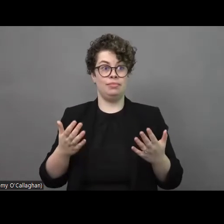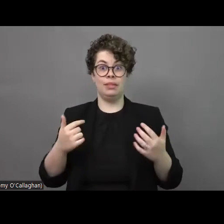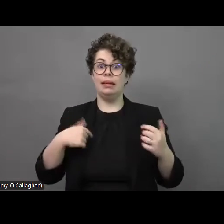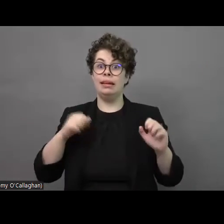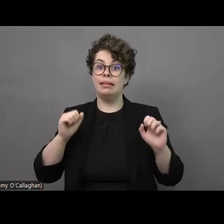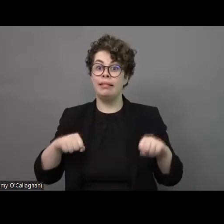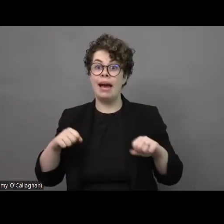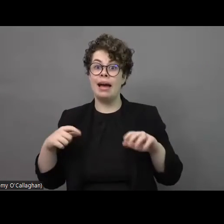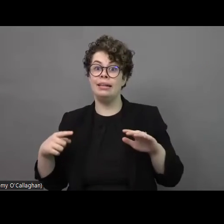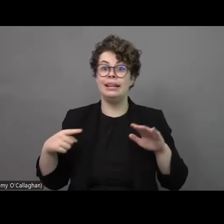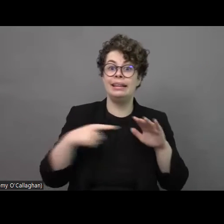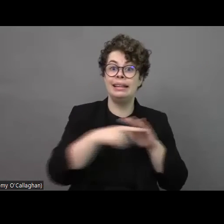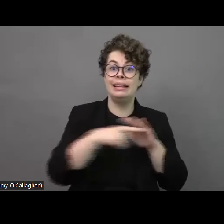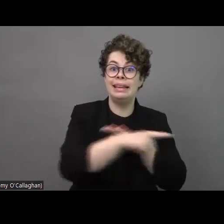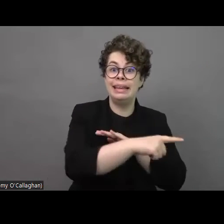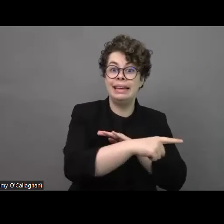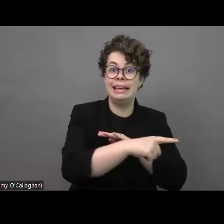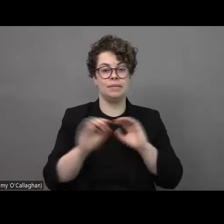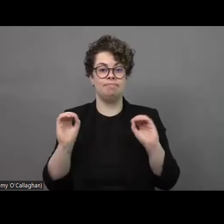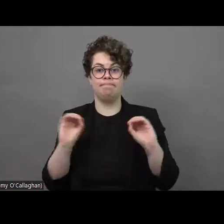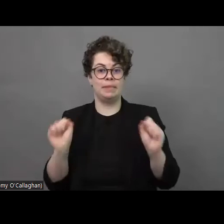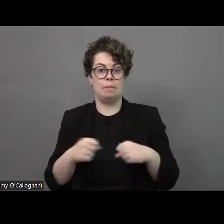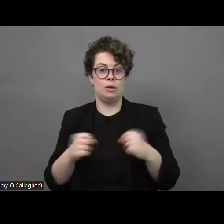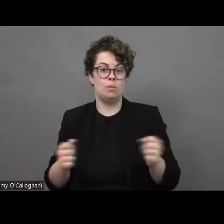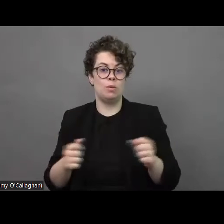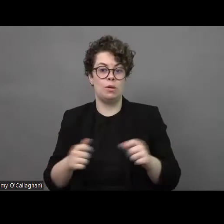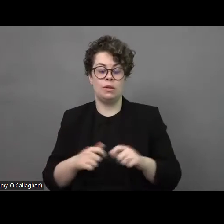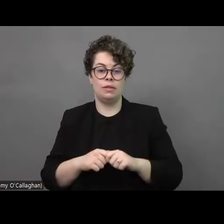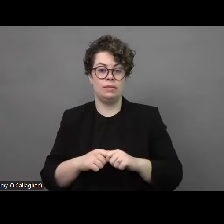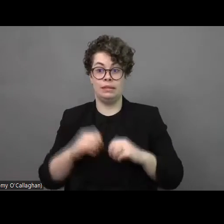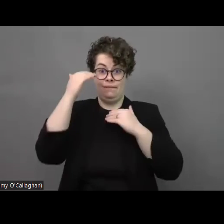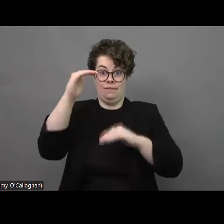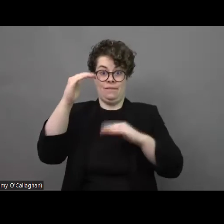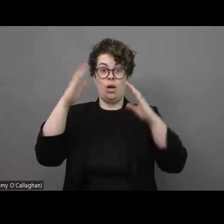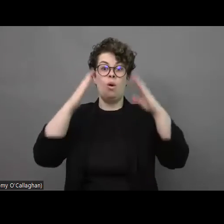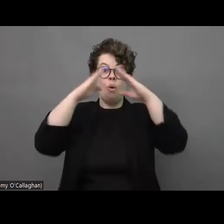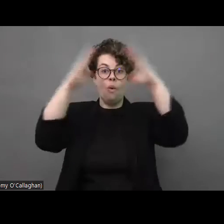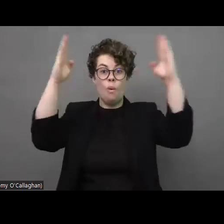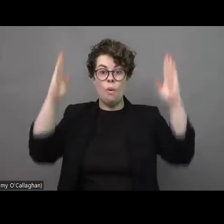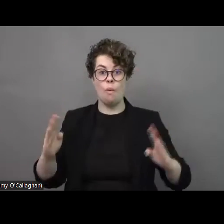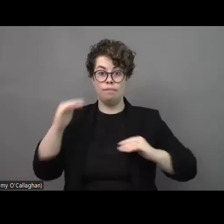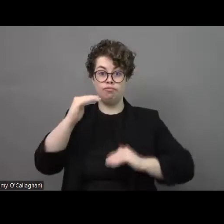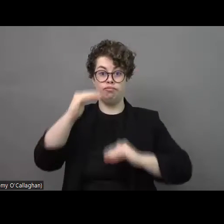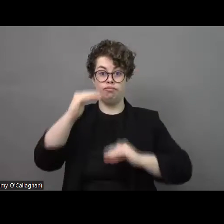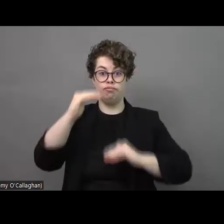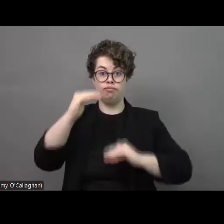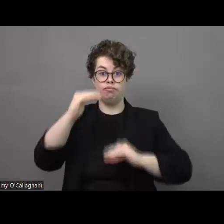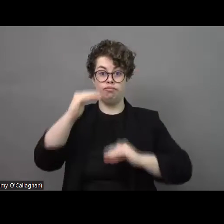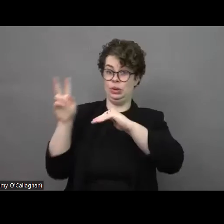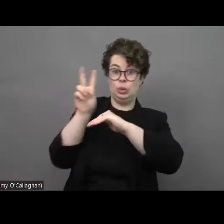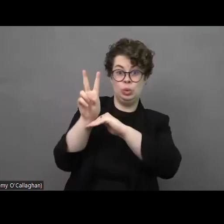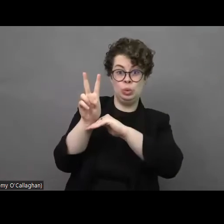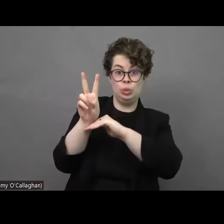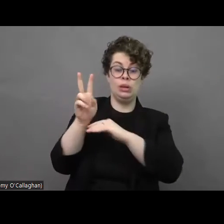we cannot possibly leave the city of Kyiv. We cannot leave our flat because I also have my